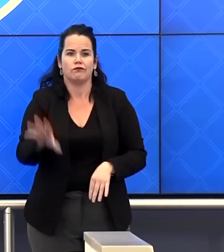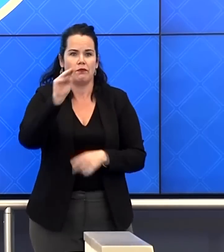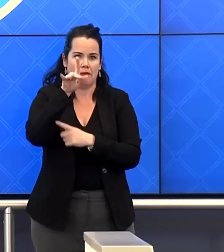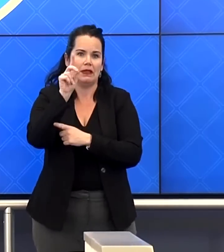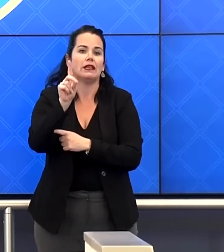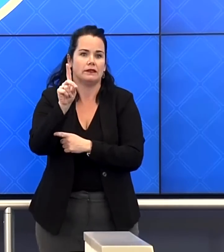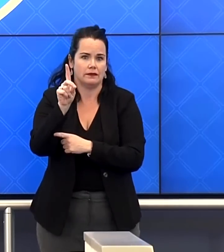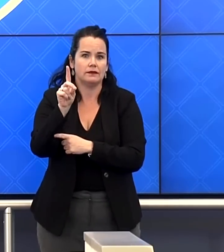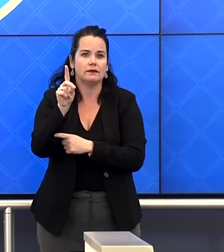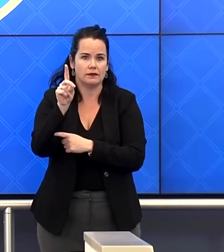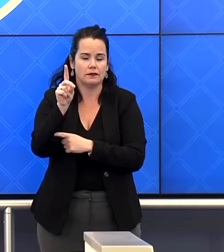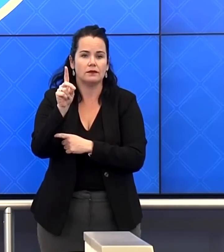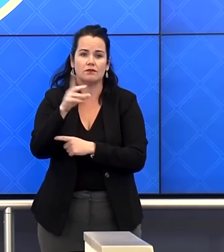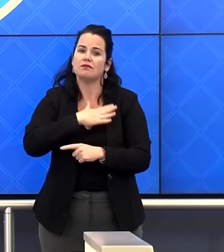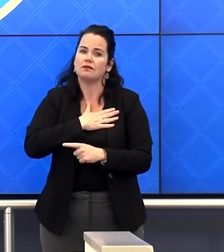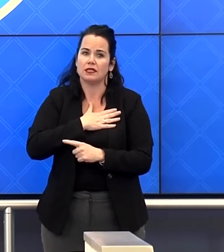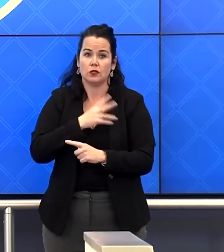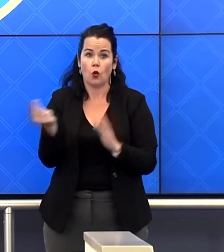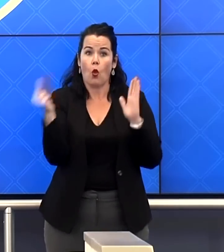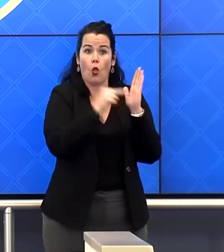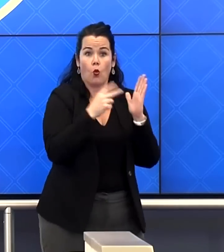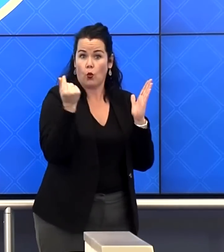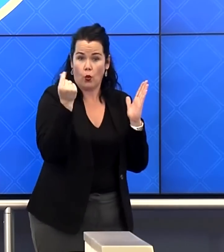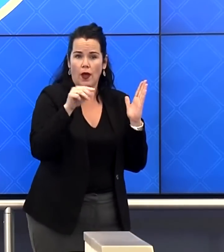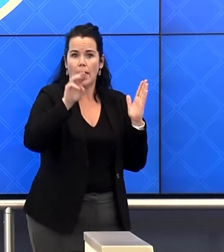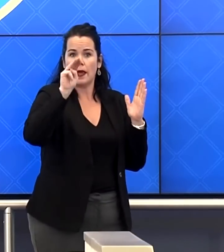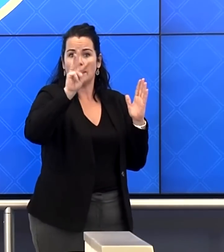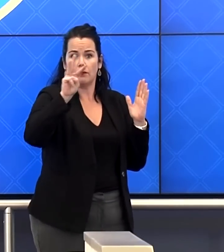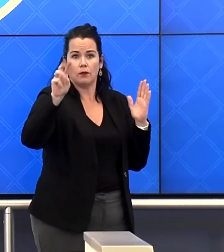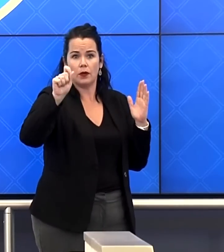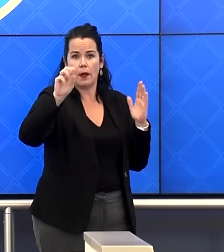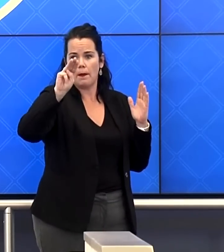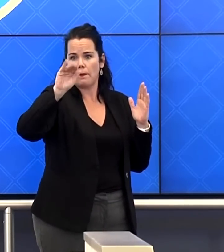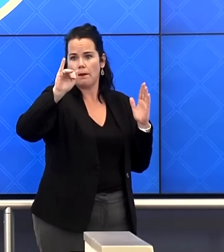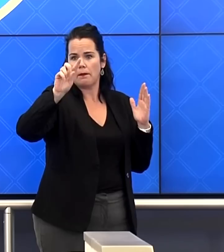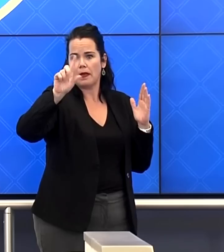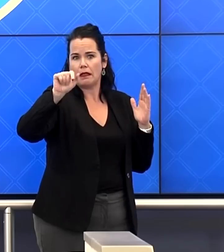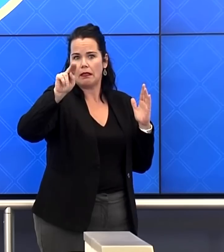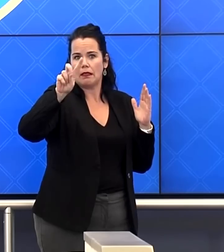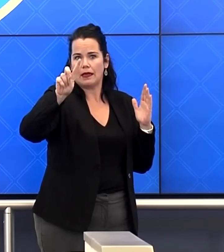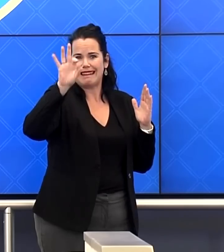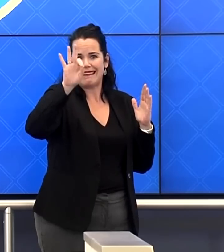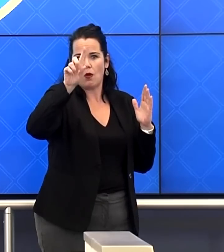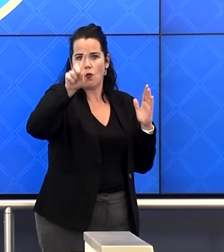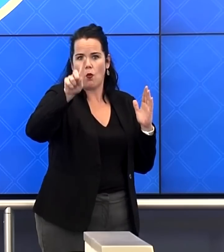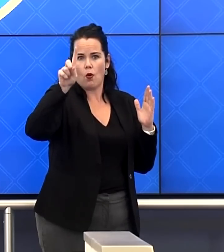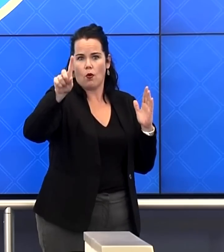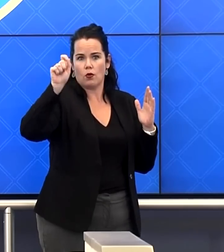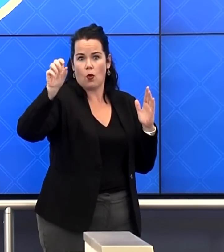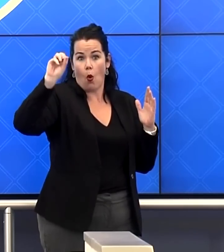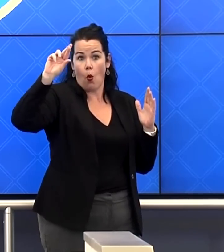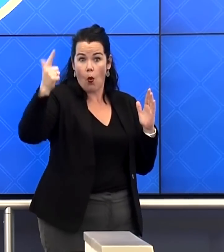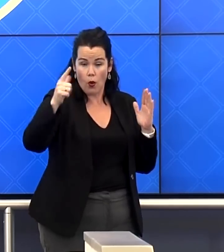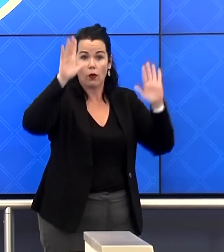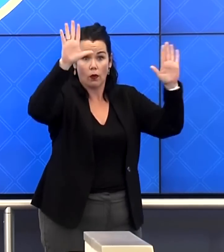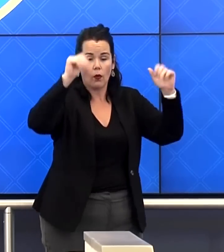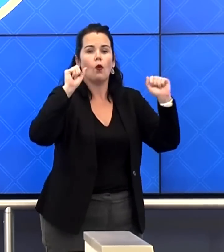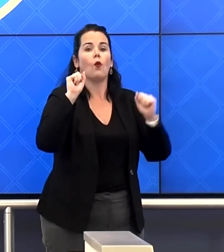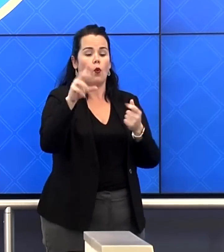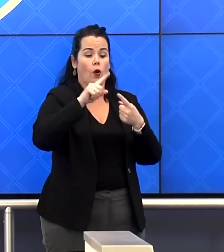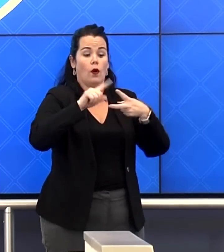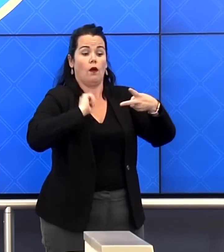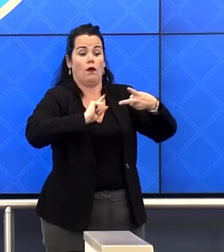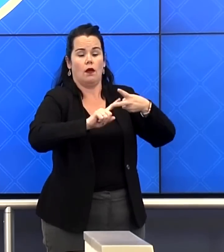Midland. So please visit www.midland911.org or www